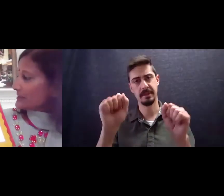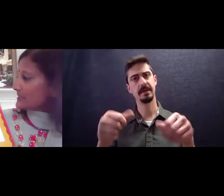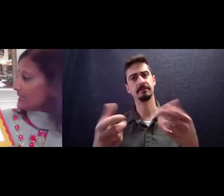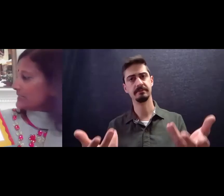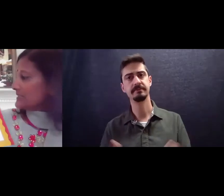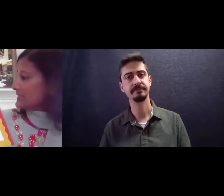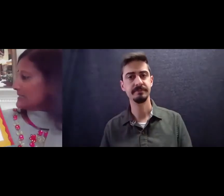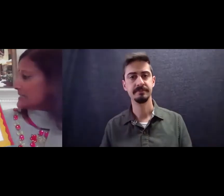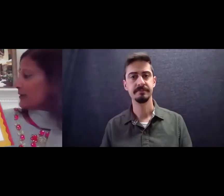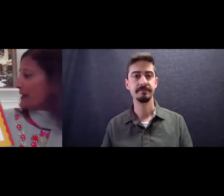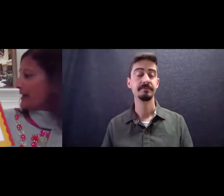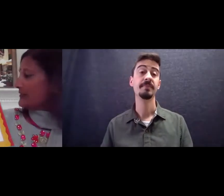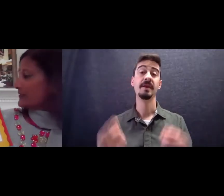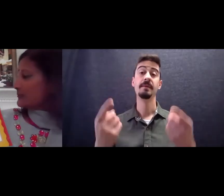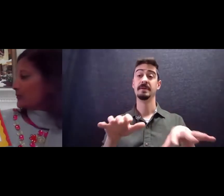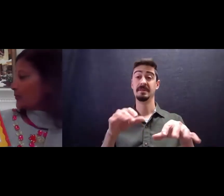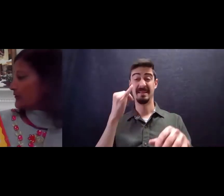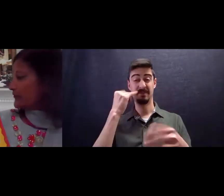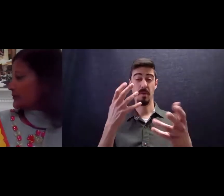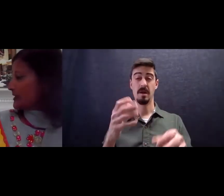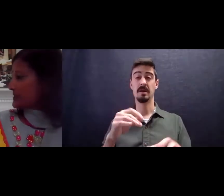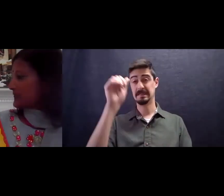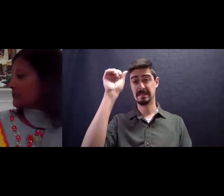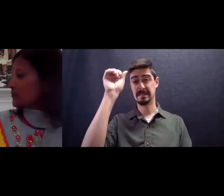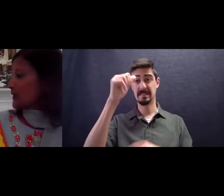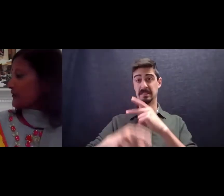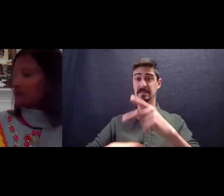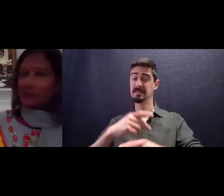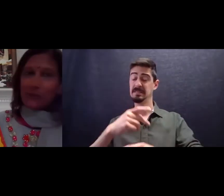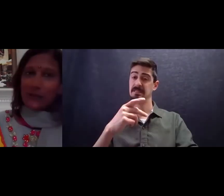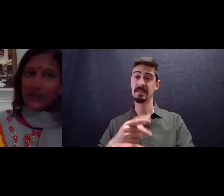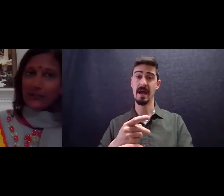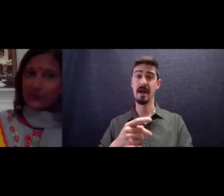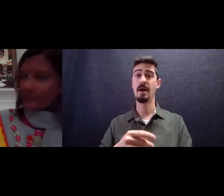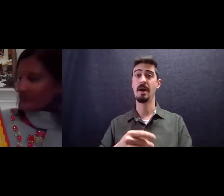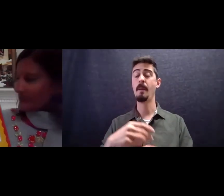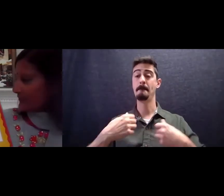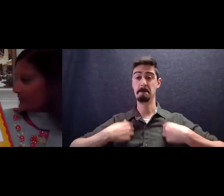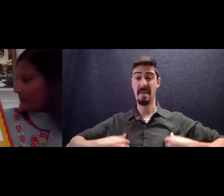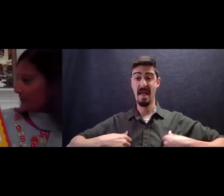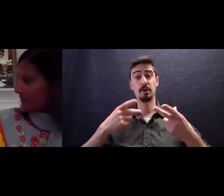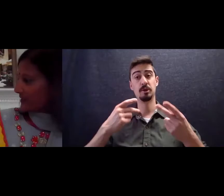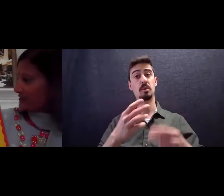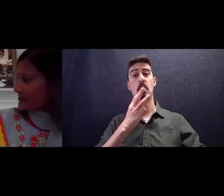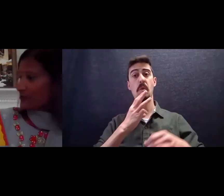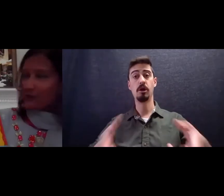to take an Indian style bath pour a few cups of cool water from a bucket over yourself so no